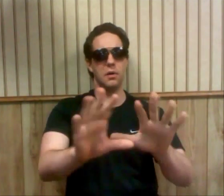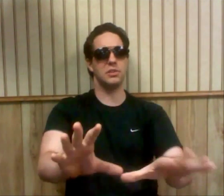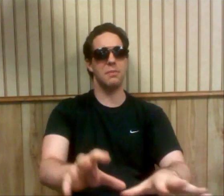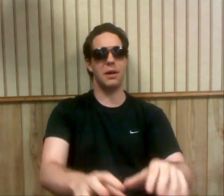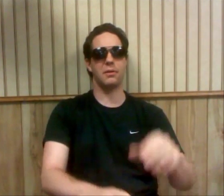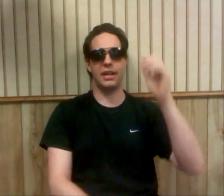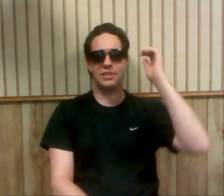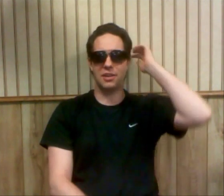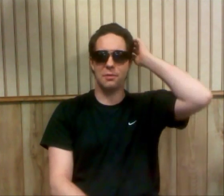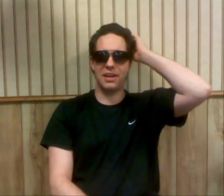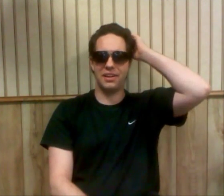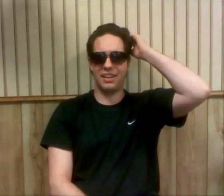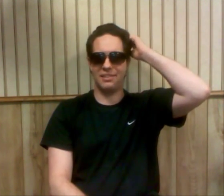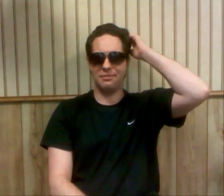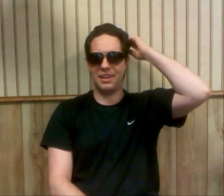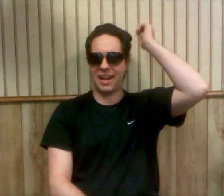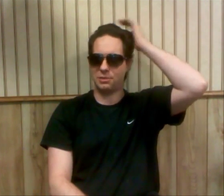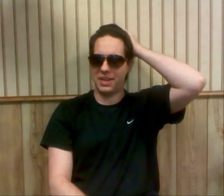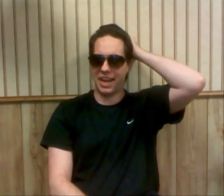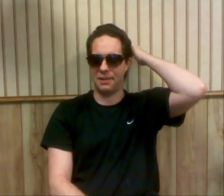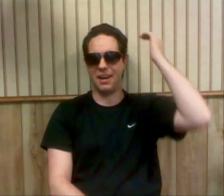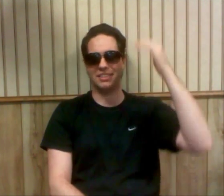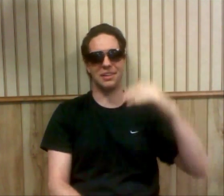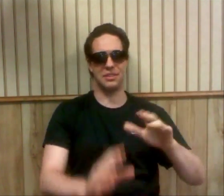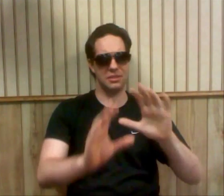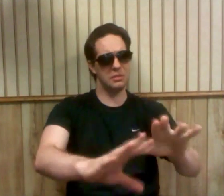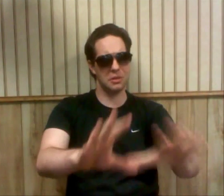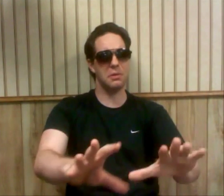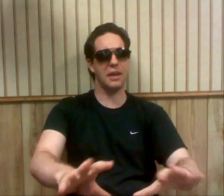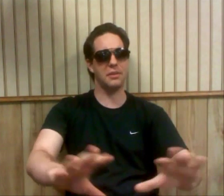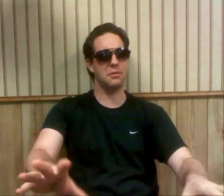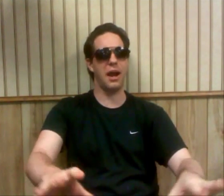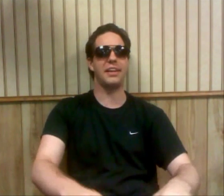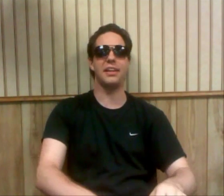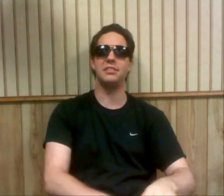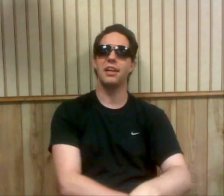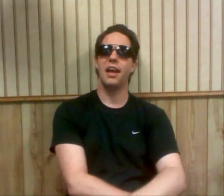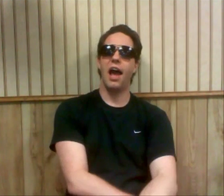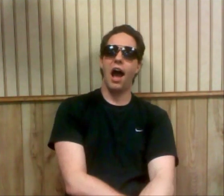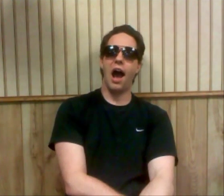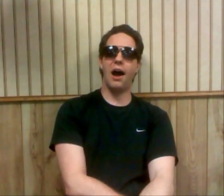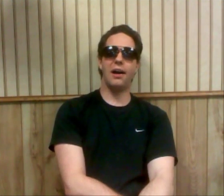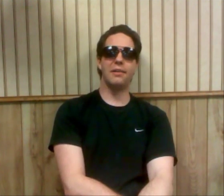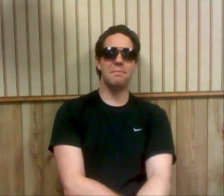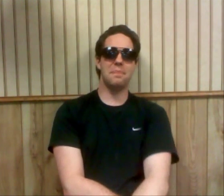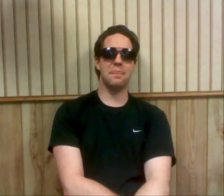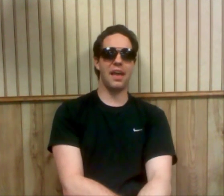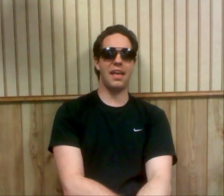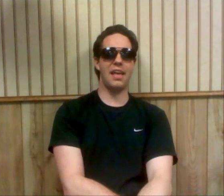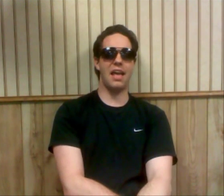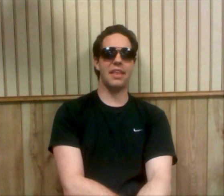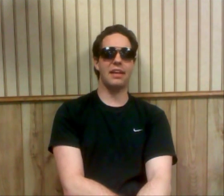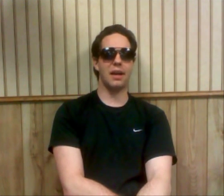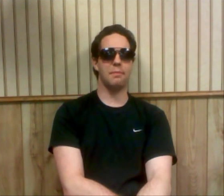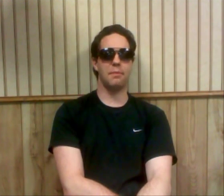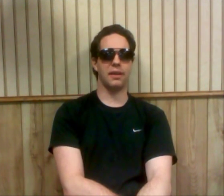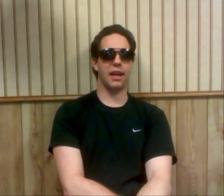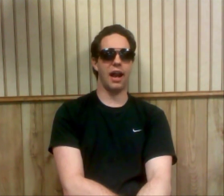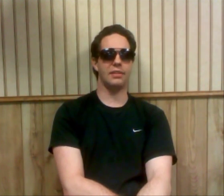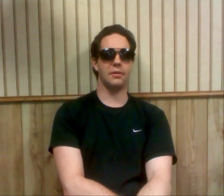it's going to be all right. He's going to win next week anyway, so it's okay. Don't cry, kiddies. And that type of booking I don't